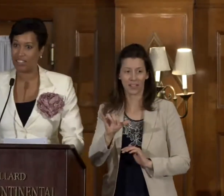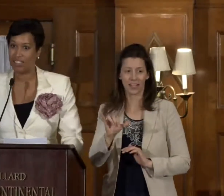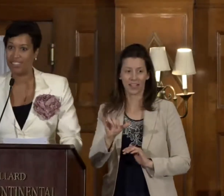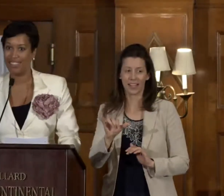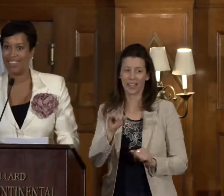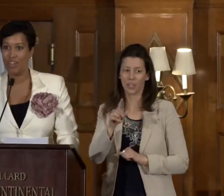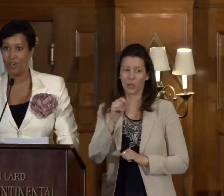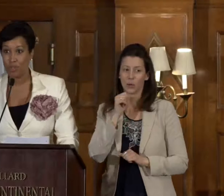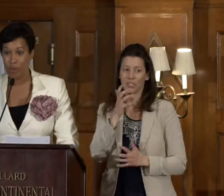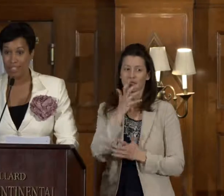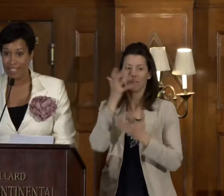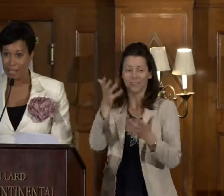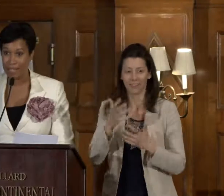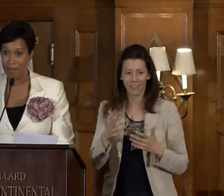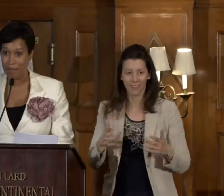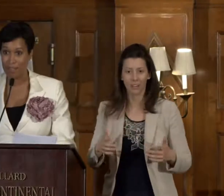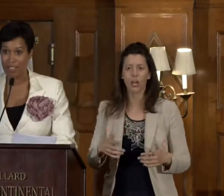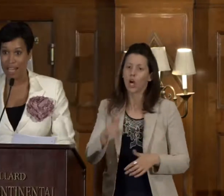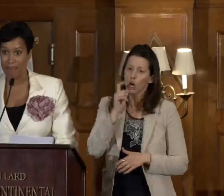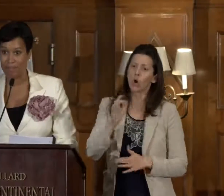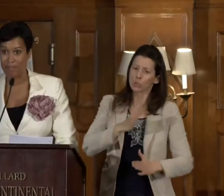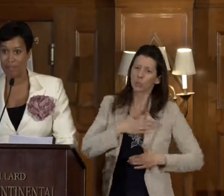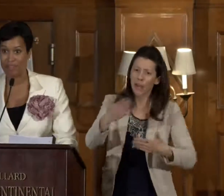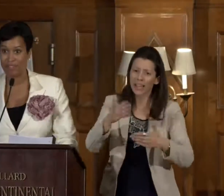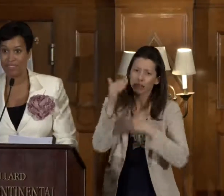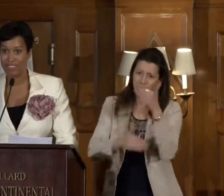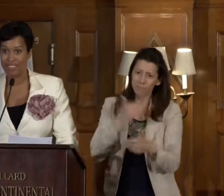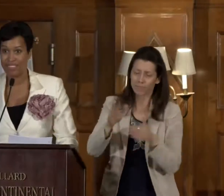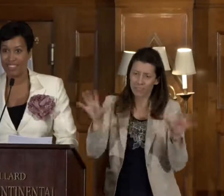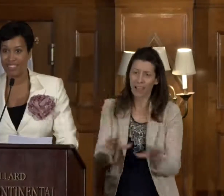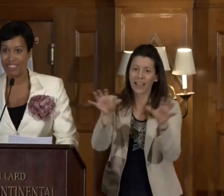that loud. Who's willing to take some bold steps?